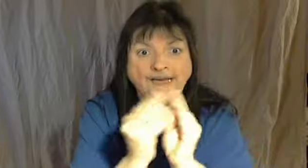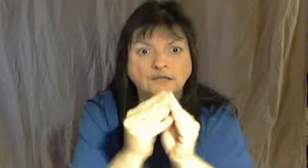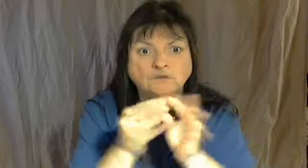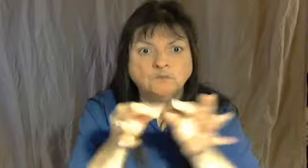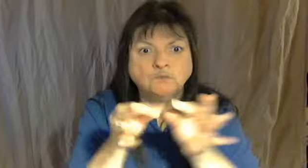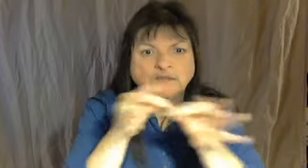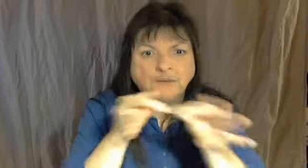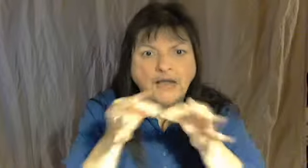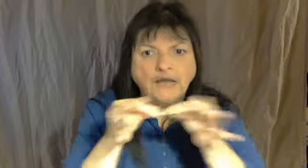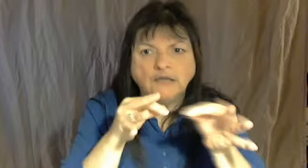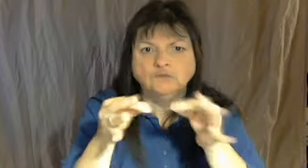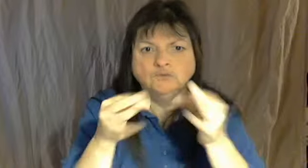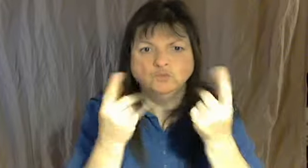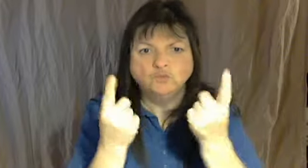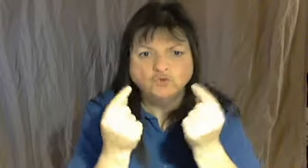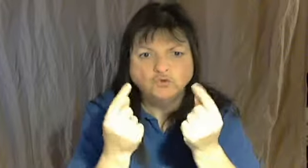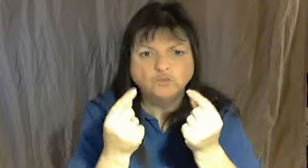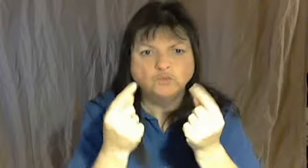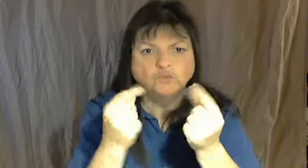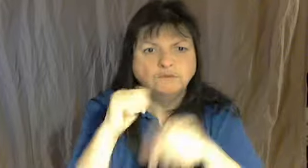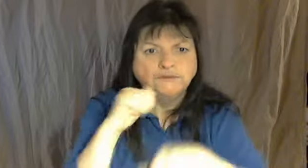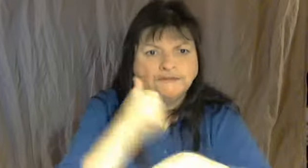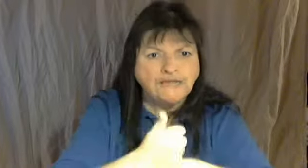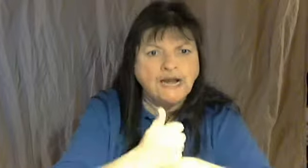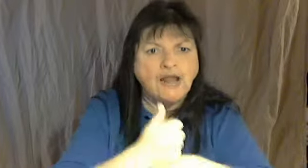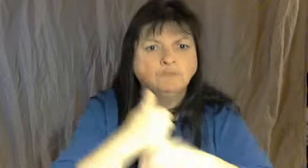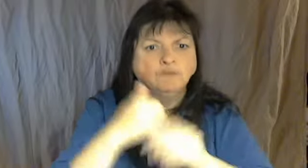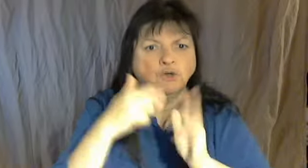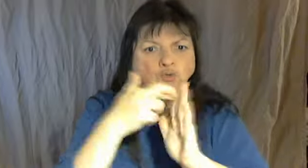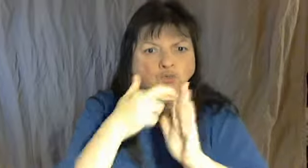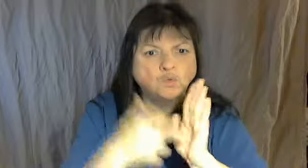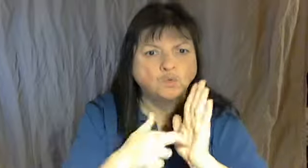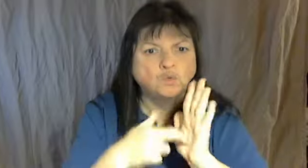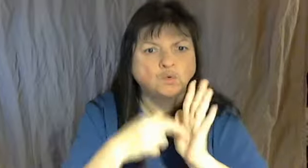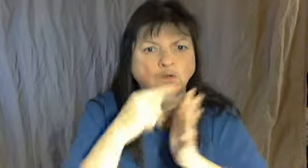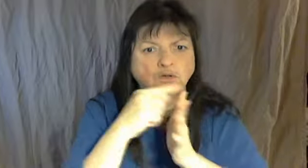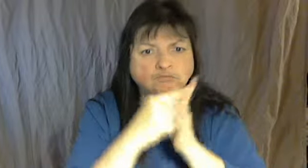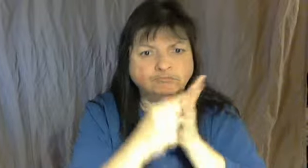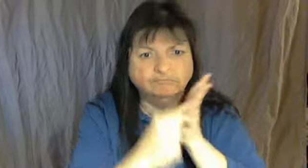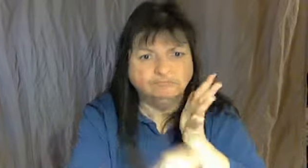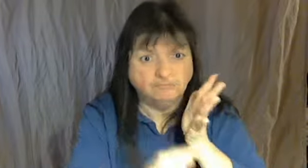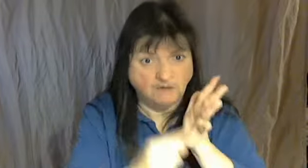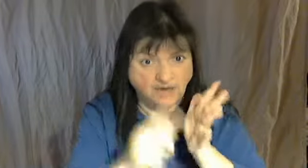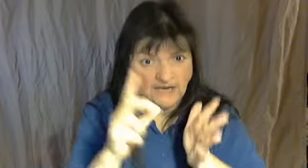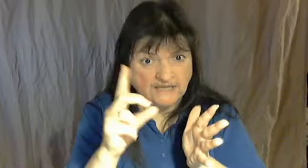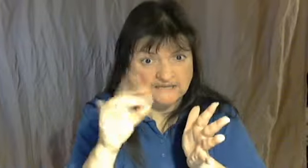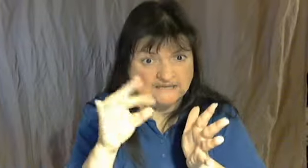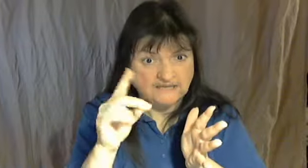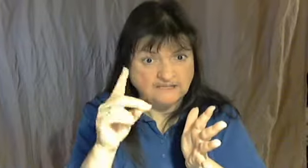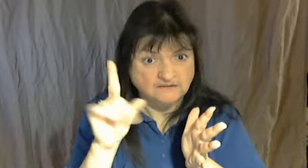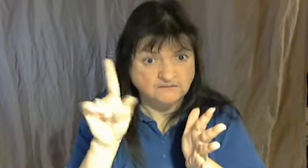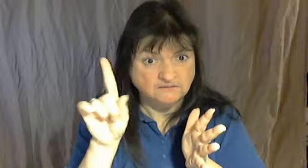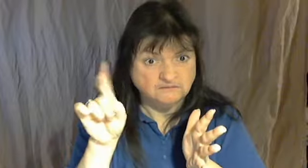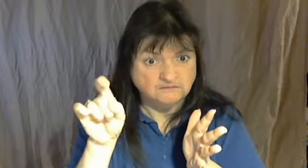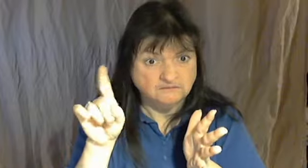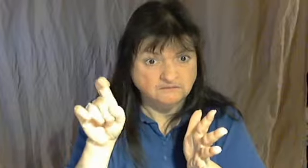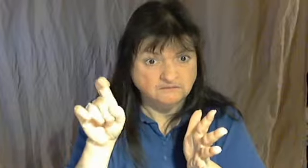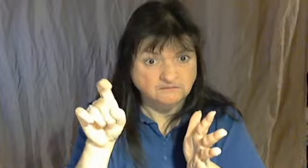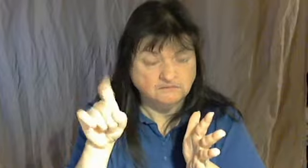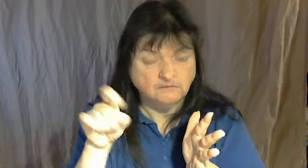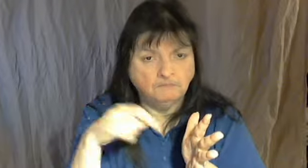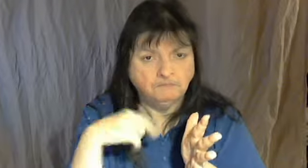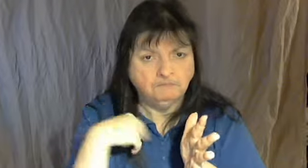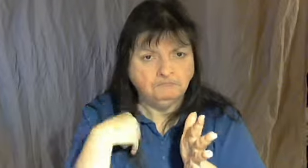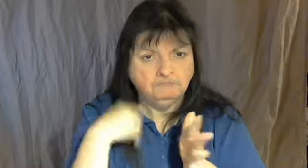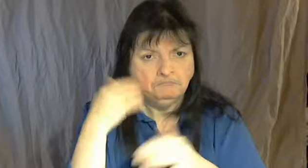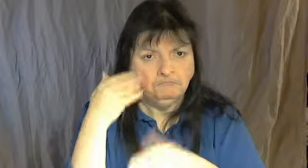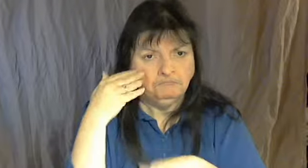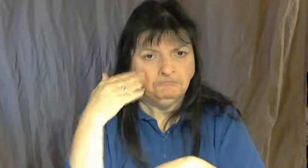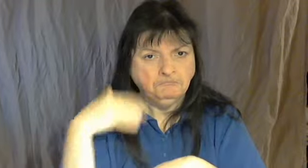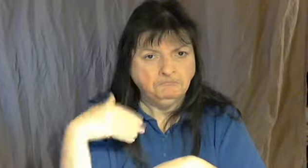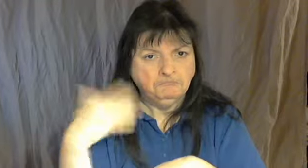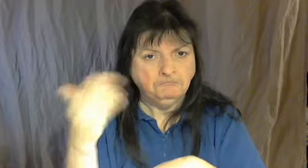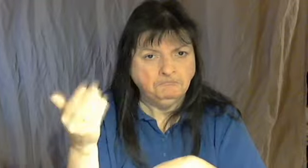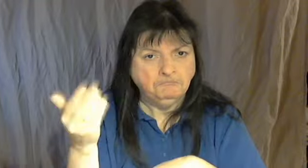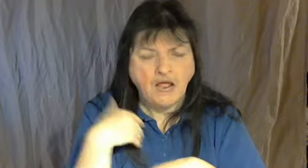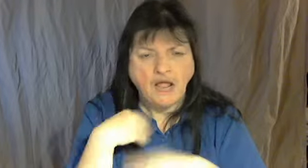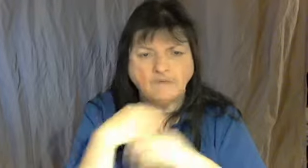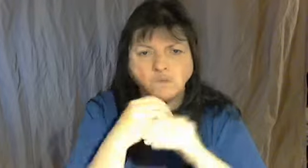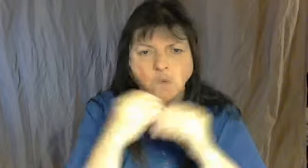information on here. So what are the highlights? We absolutely knew that he had four children,